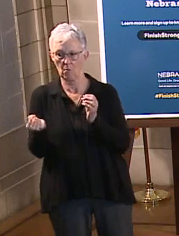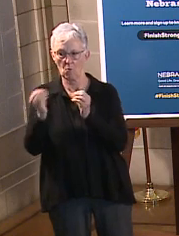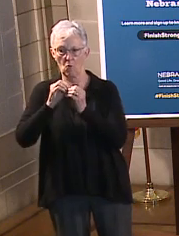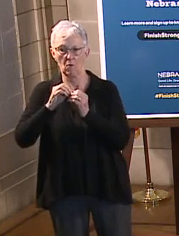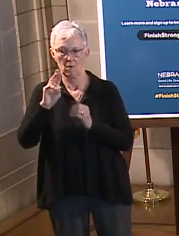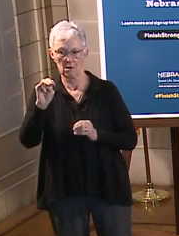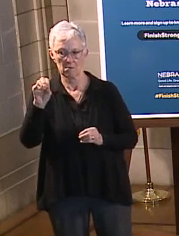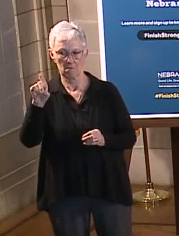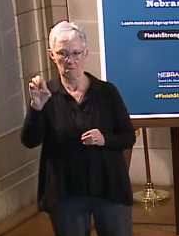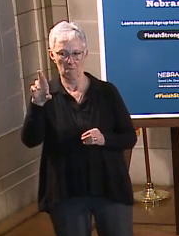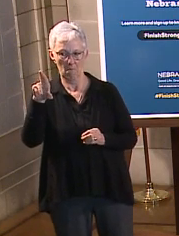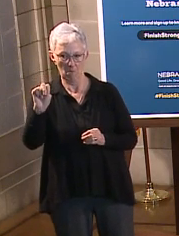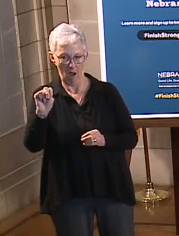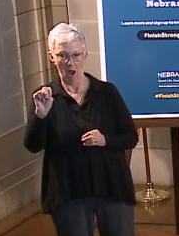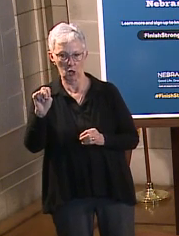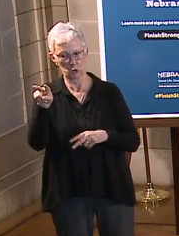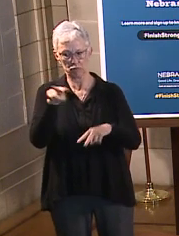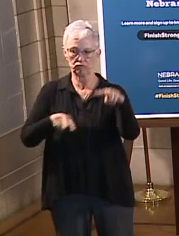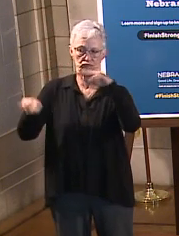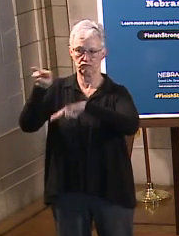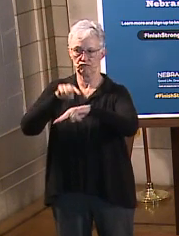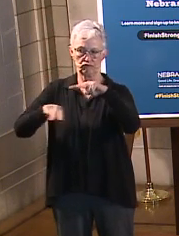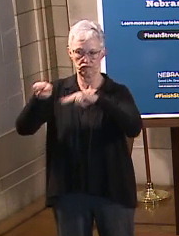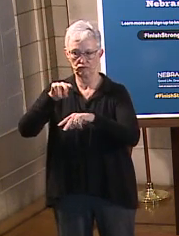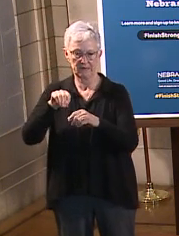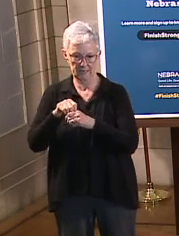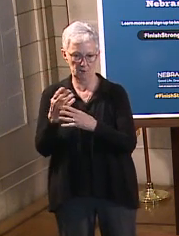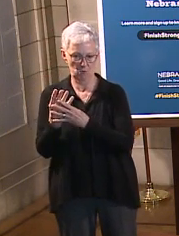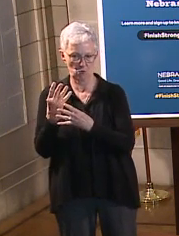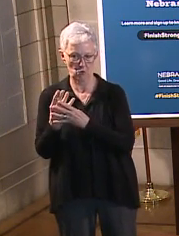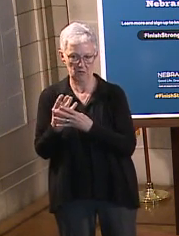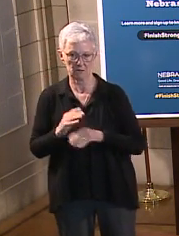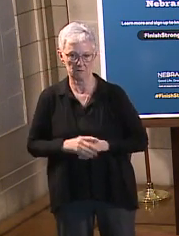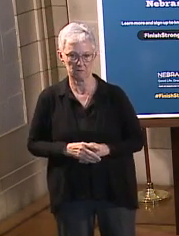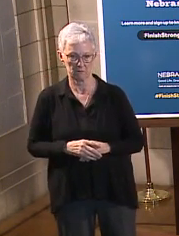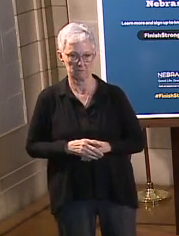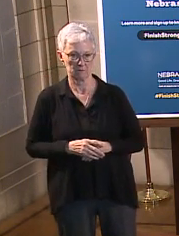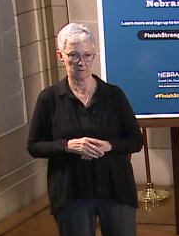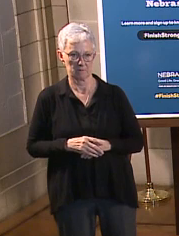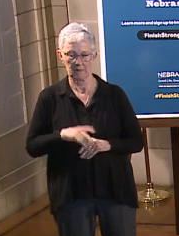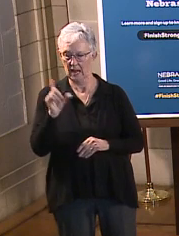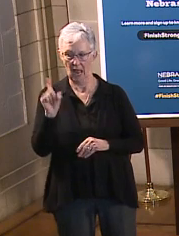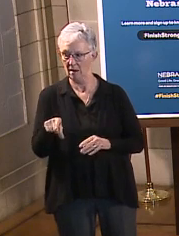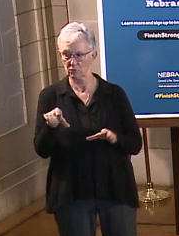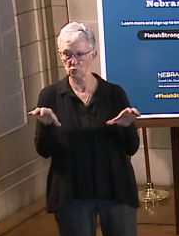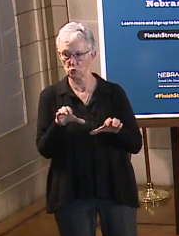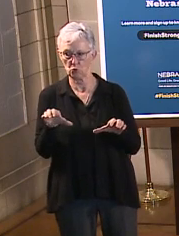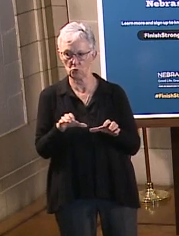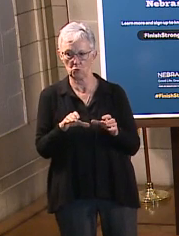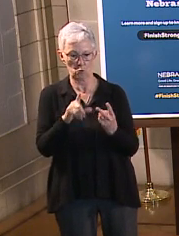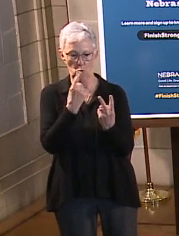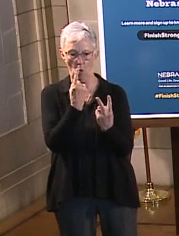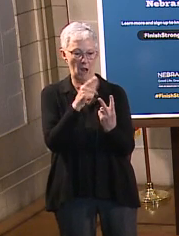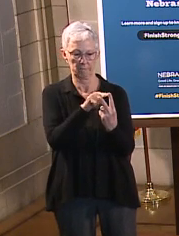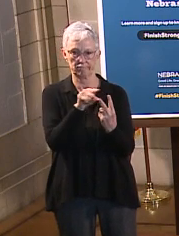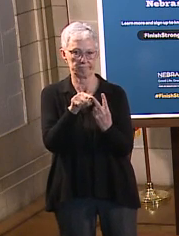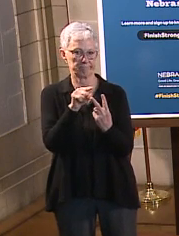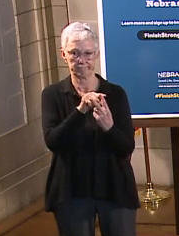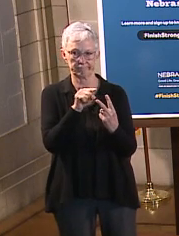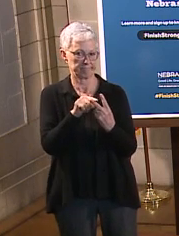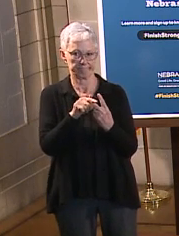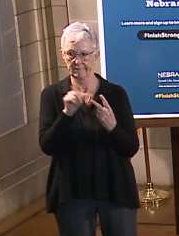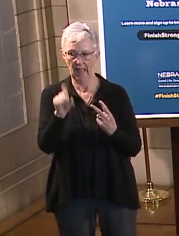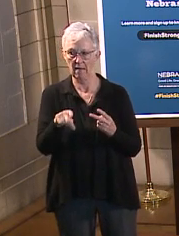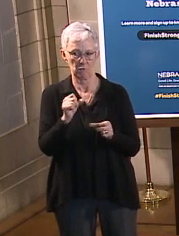That's not going to be a choice they have. They're going to have to do one or the other. So we're making progress going down the path, and ultimately the legislature will have to do